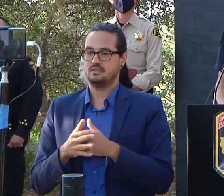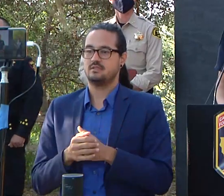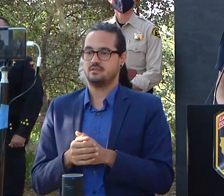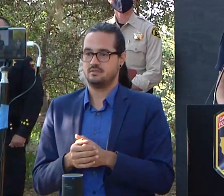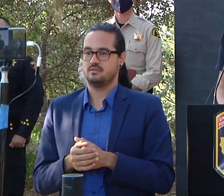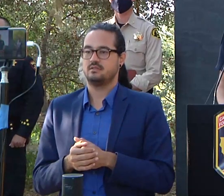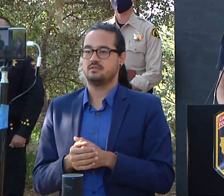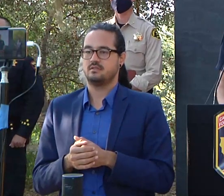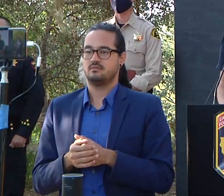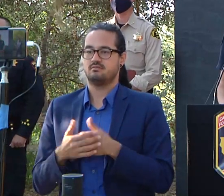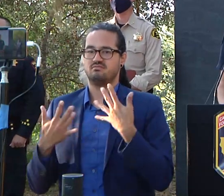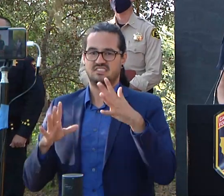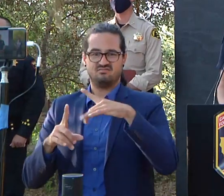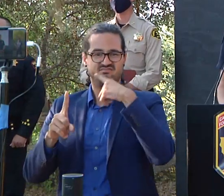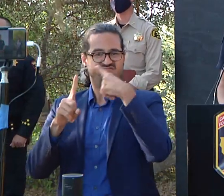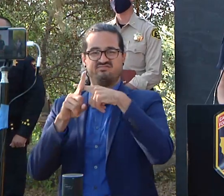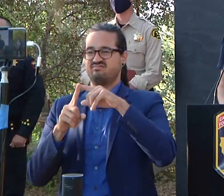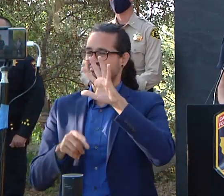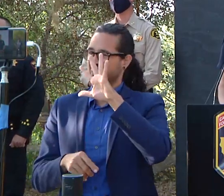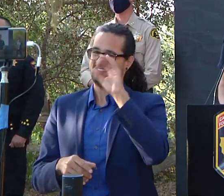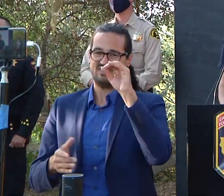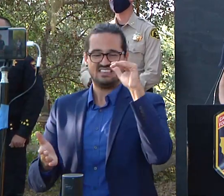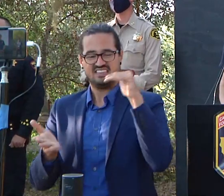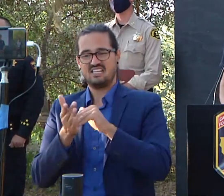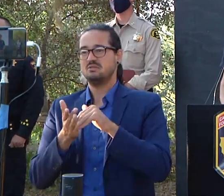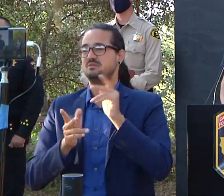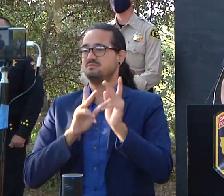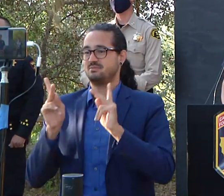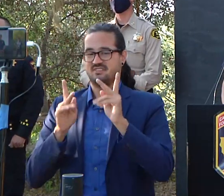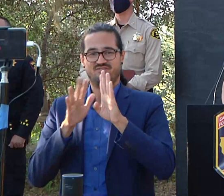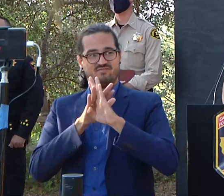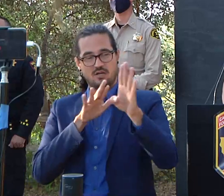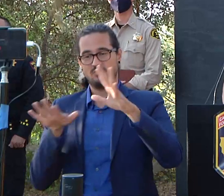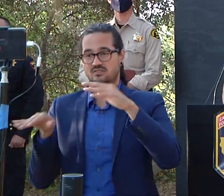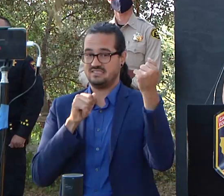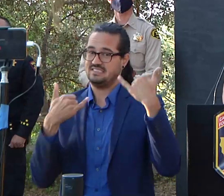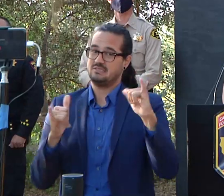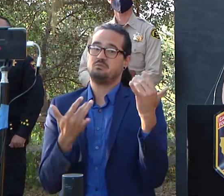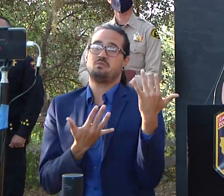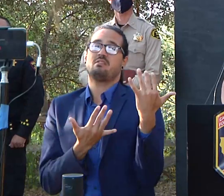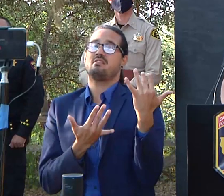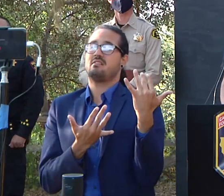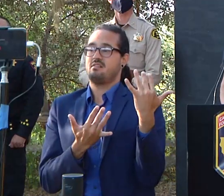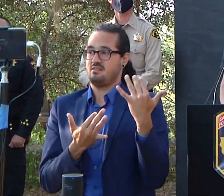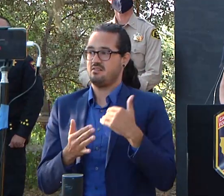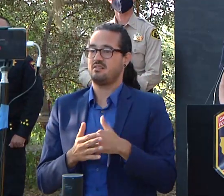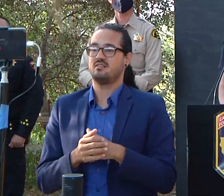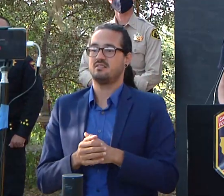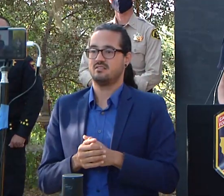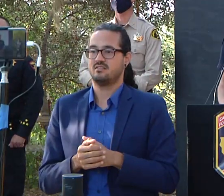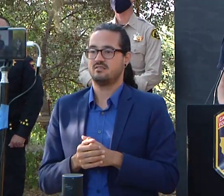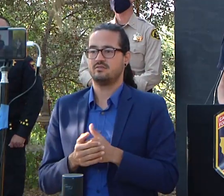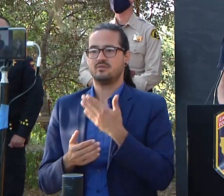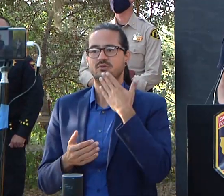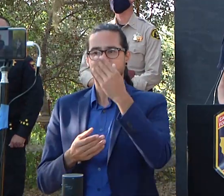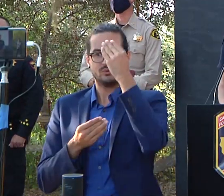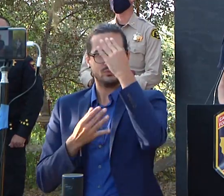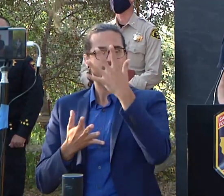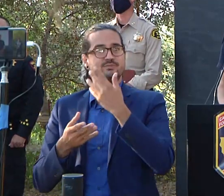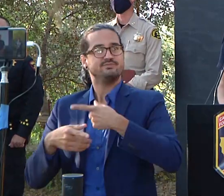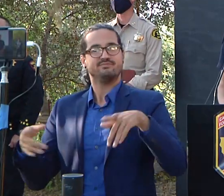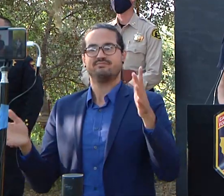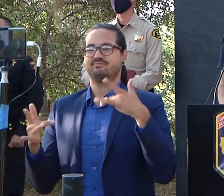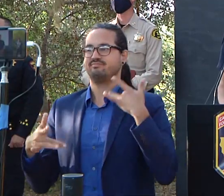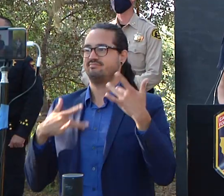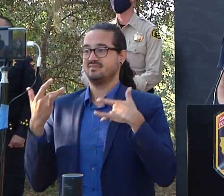evacuated throughout the area we have good news and we broke the 2000 mark for fire personnel assigned to the incident we have 2019